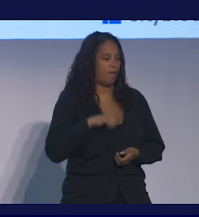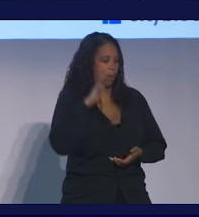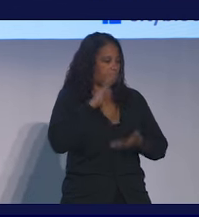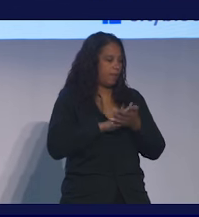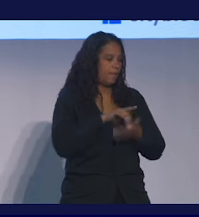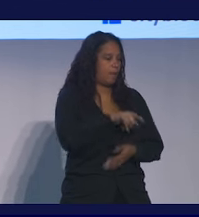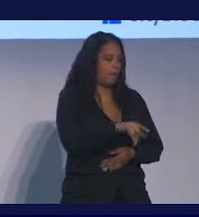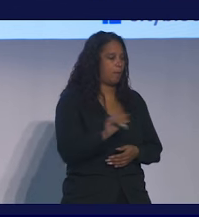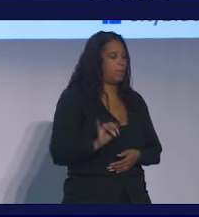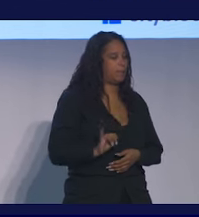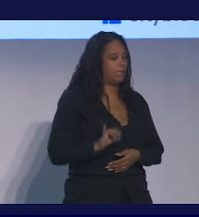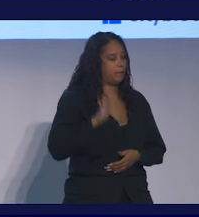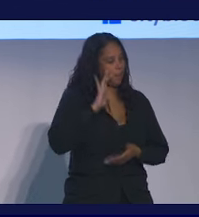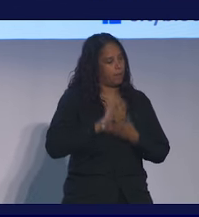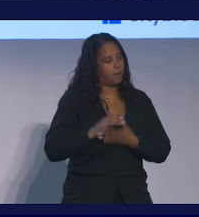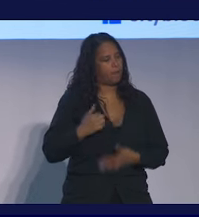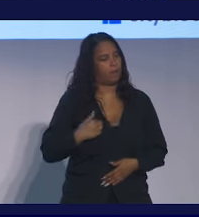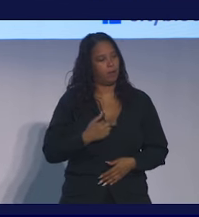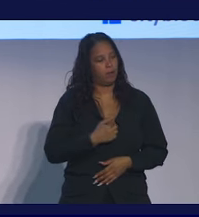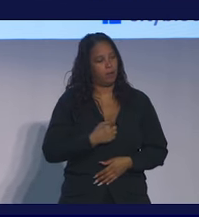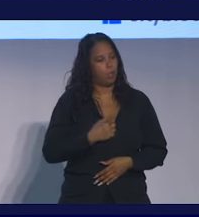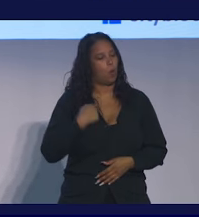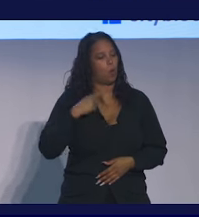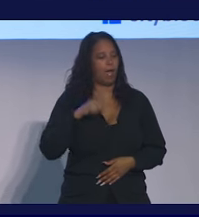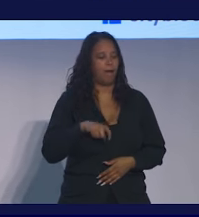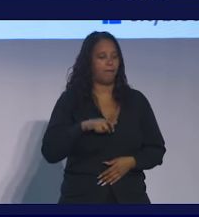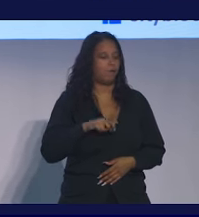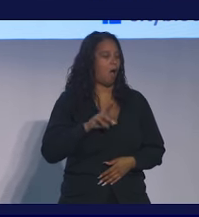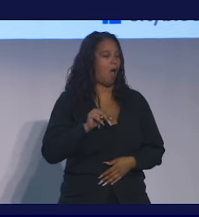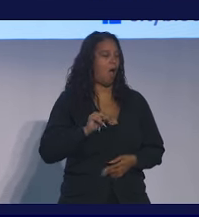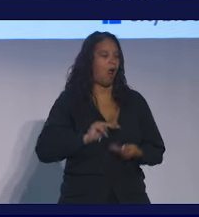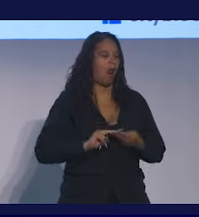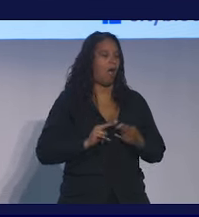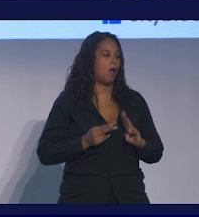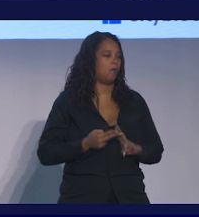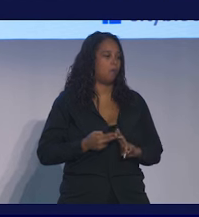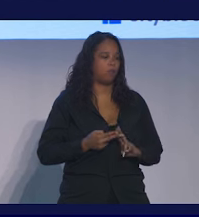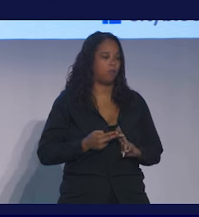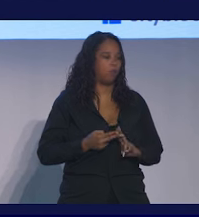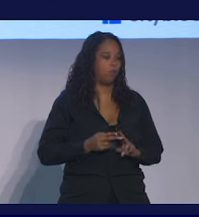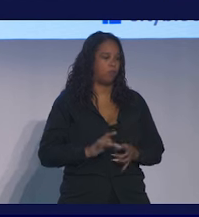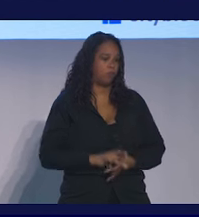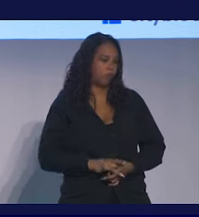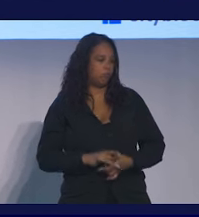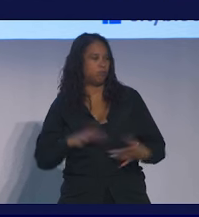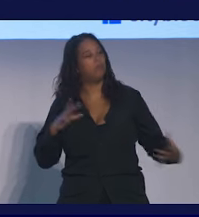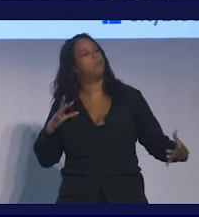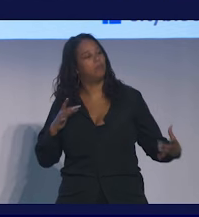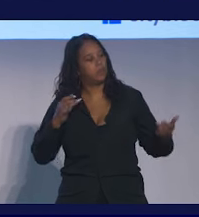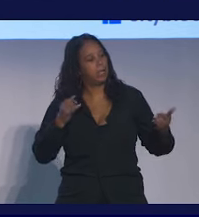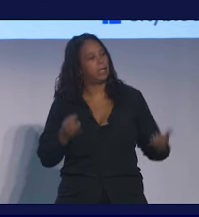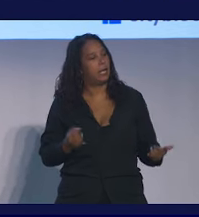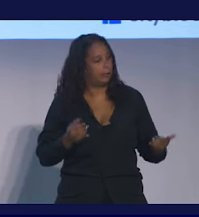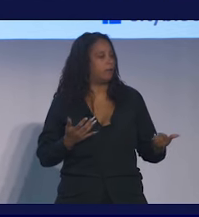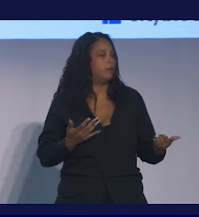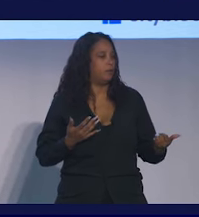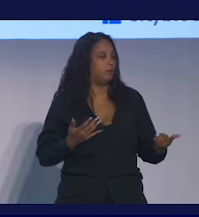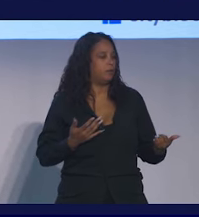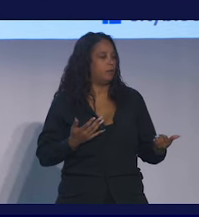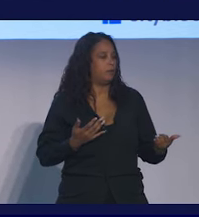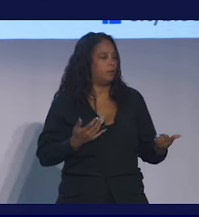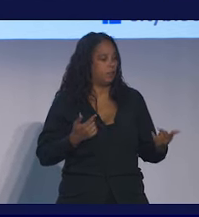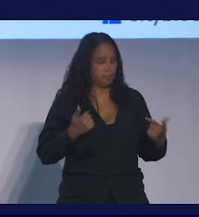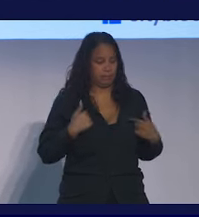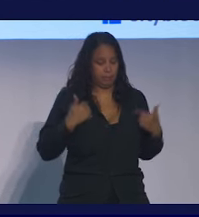us. We have to really unlock this conversation in a very different way than we have been doing before. This is not a I'm over here in the white